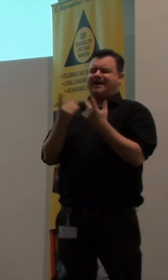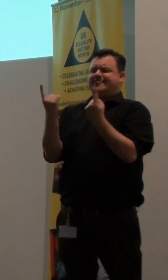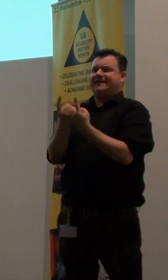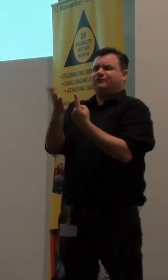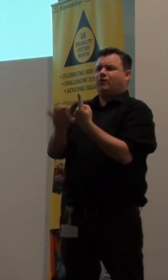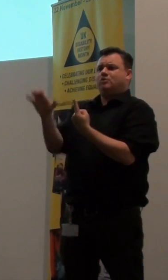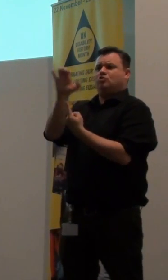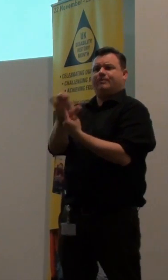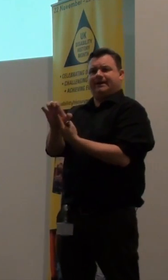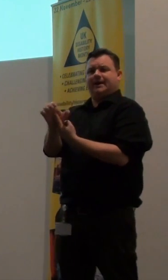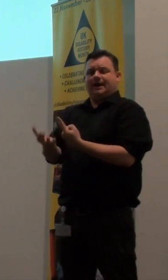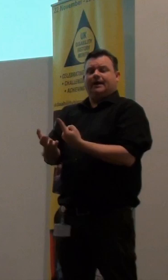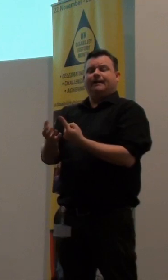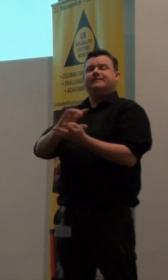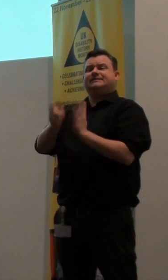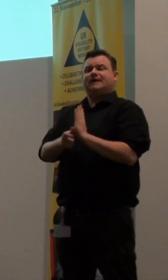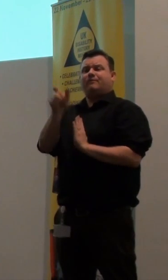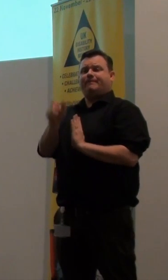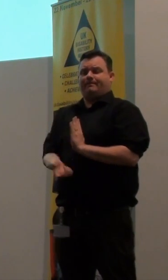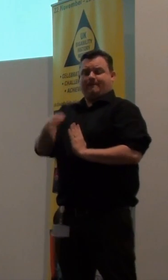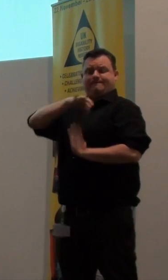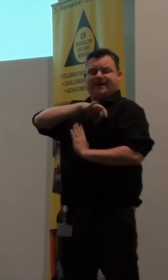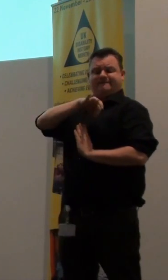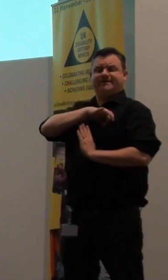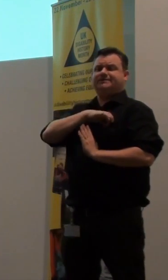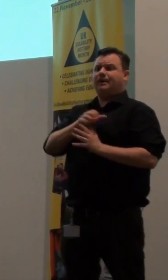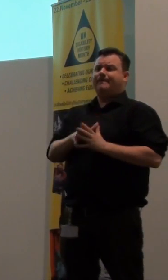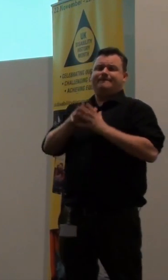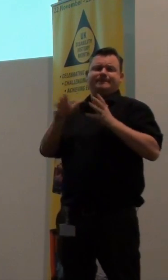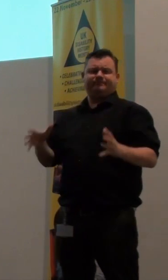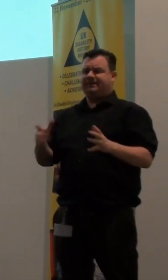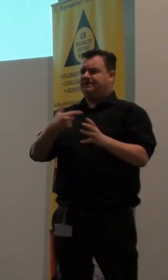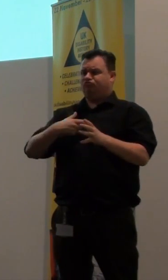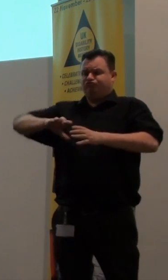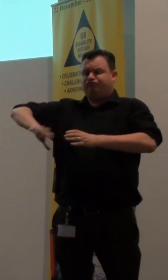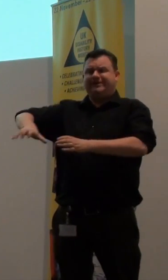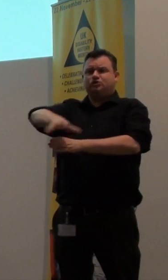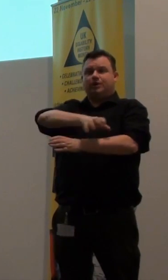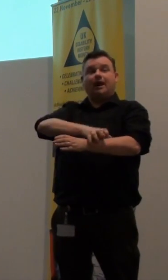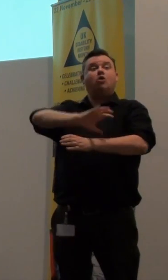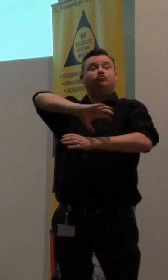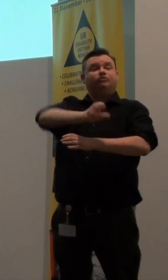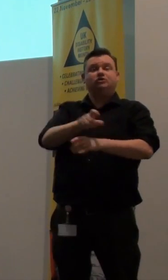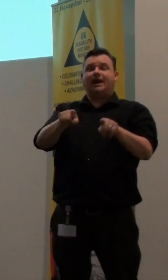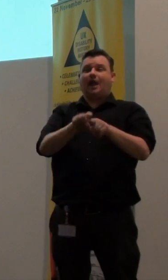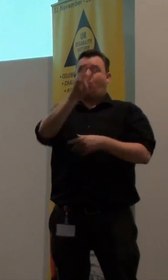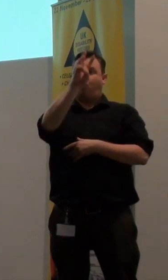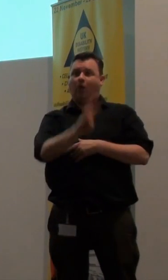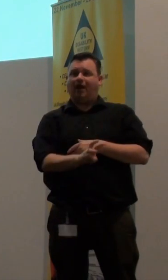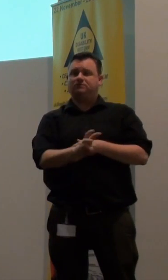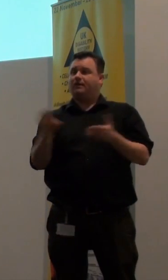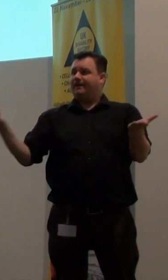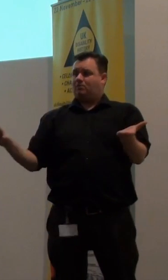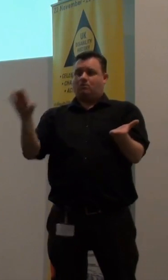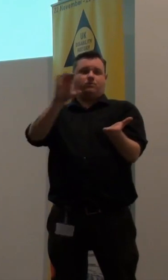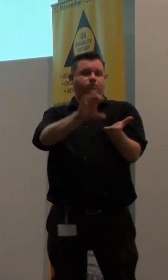Disabled people benefited enormously, as we did on the environment, as the regions did, and yet a region like Wales that got huge amounts of subsidy